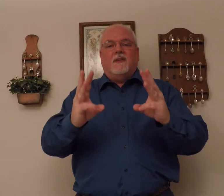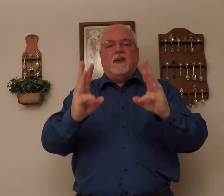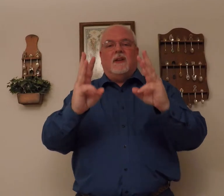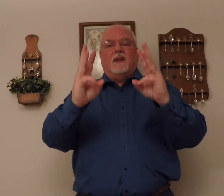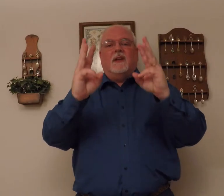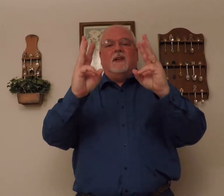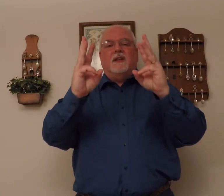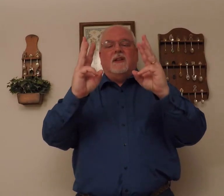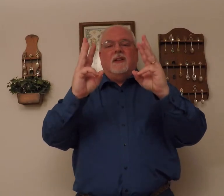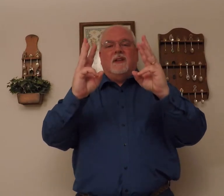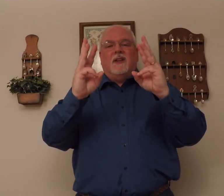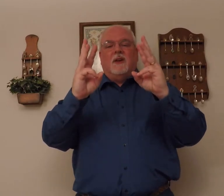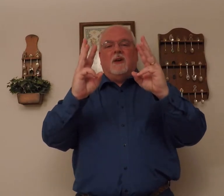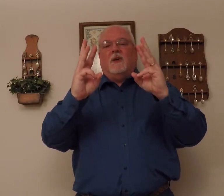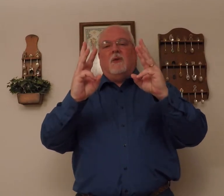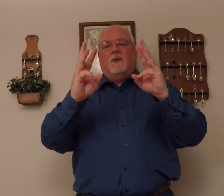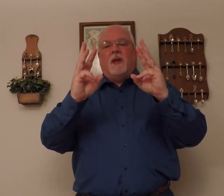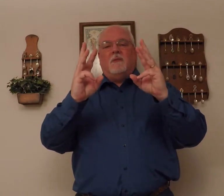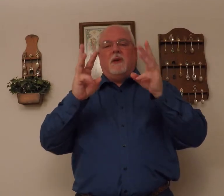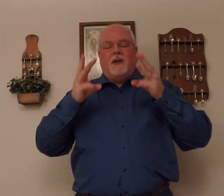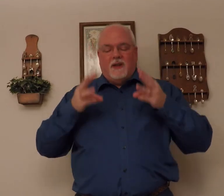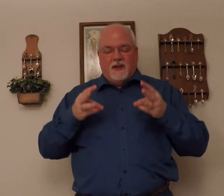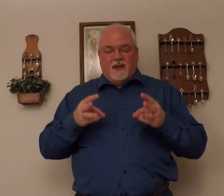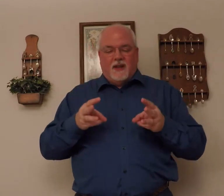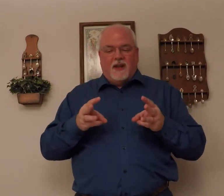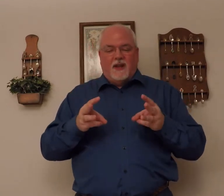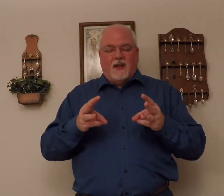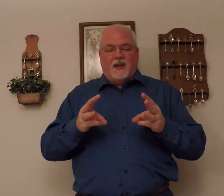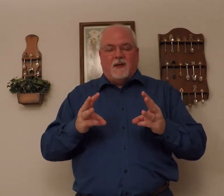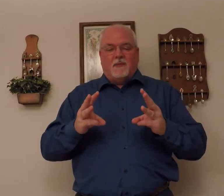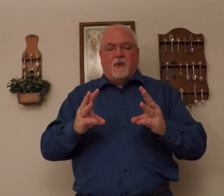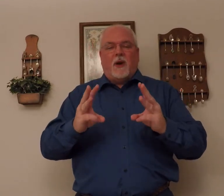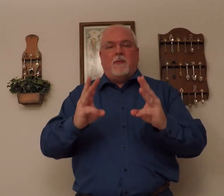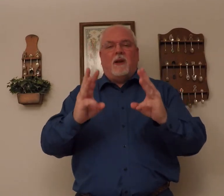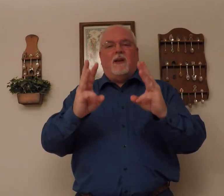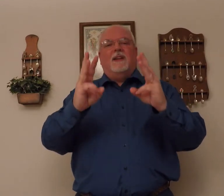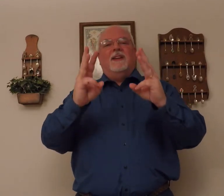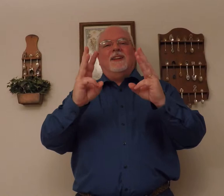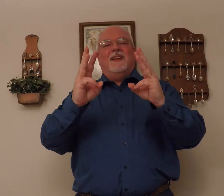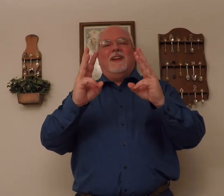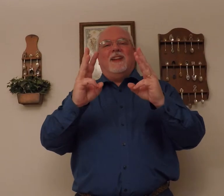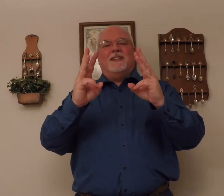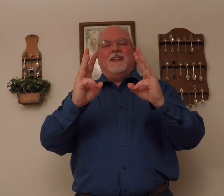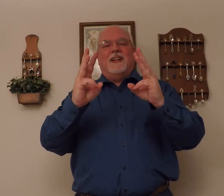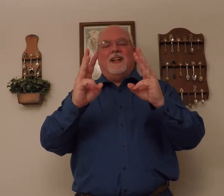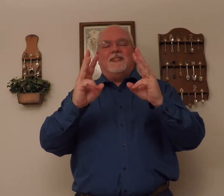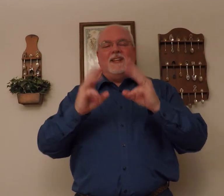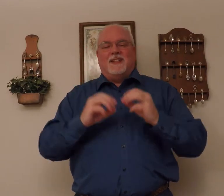of a, what would that be? A parabola. Yeah. That's it.